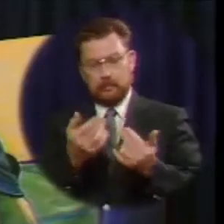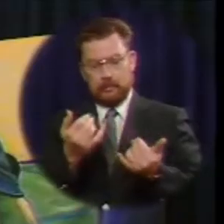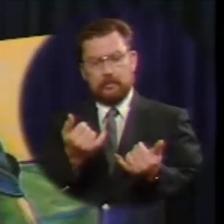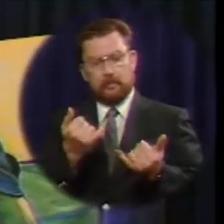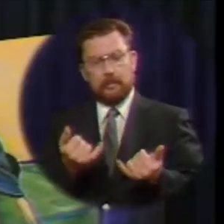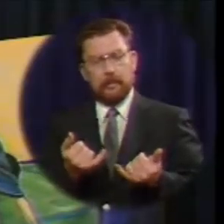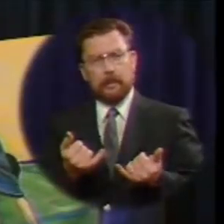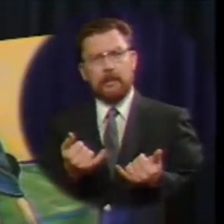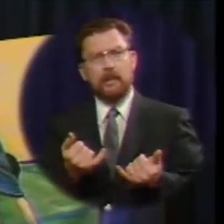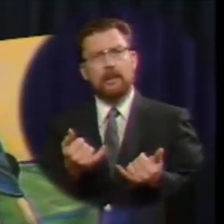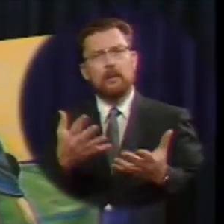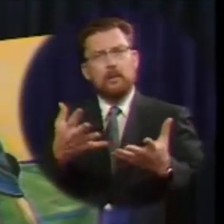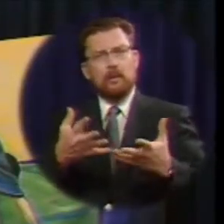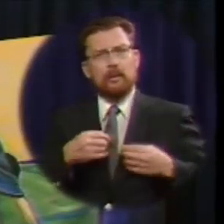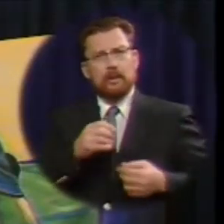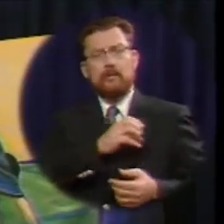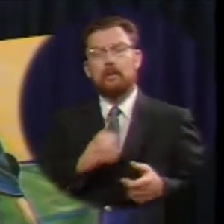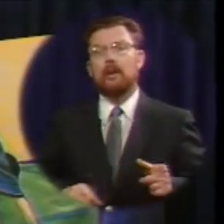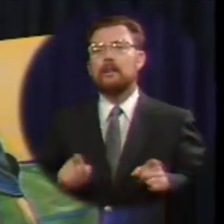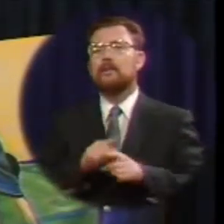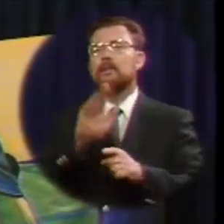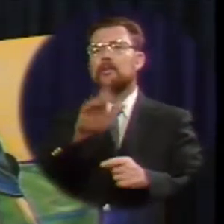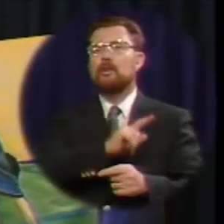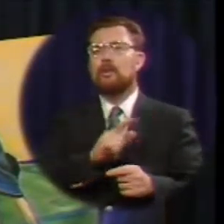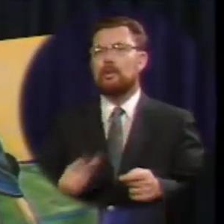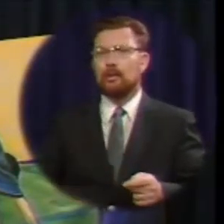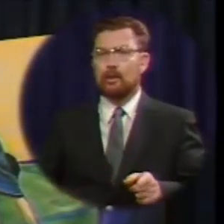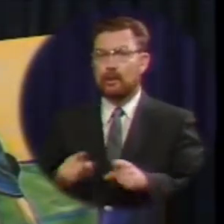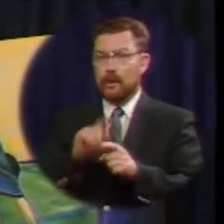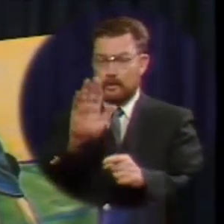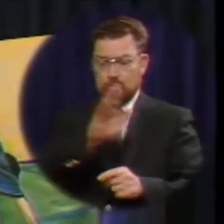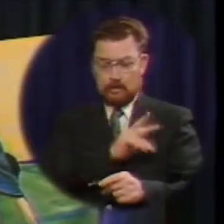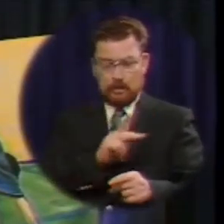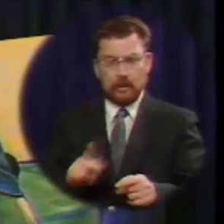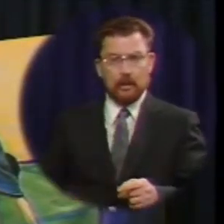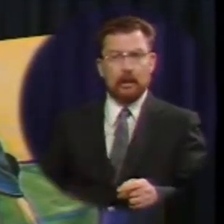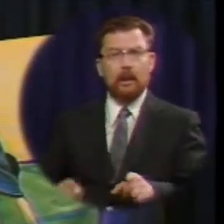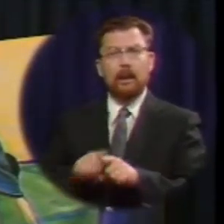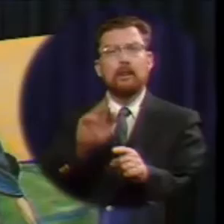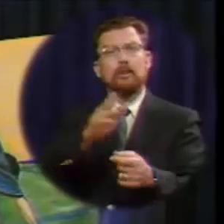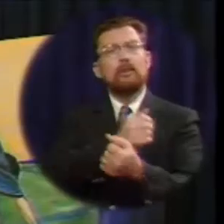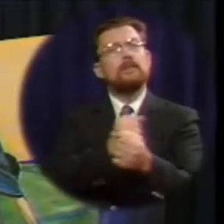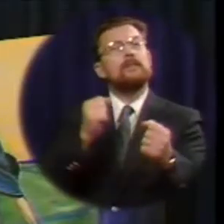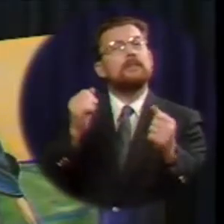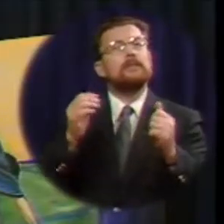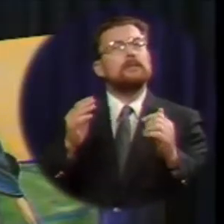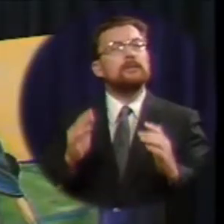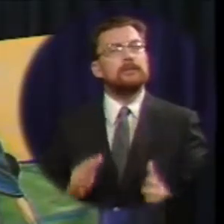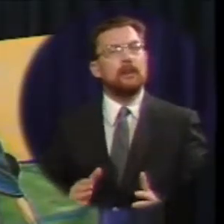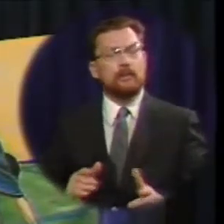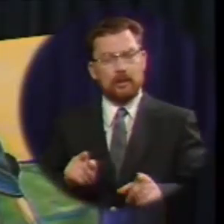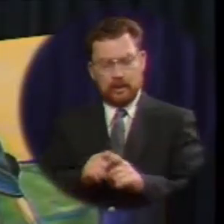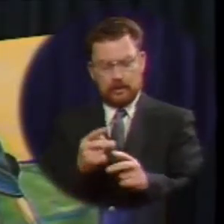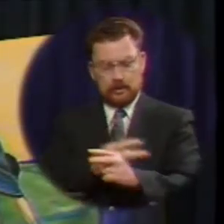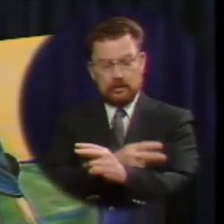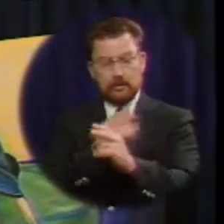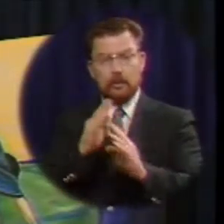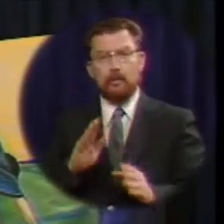receive christ as your lord as your king as your savior and as the shepherd of your life